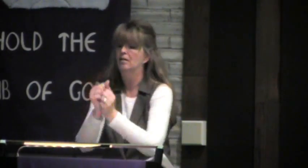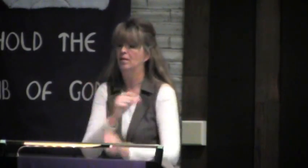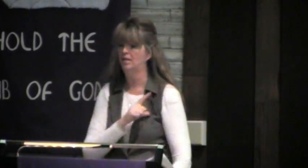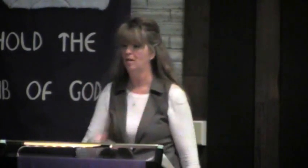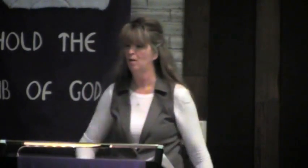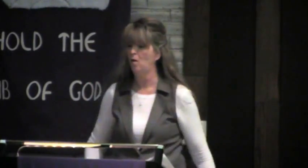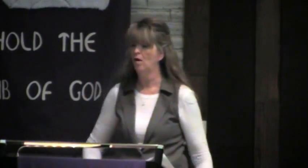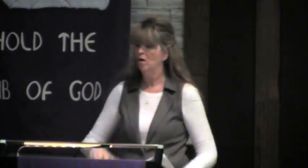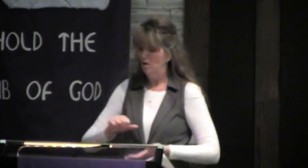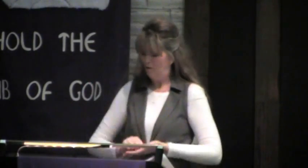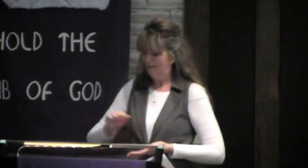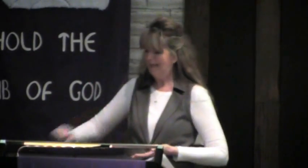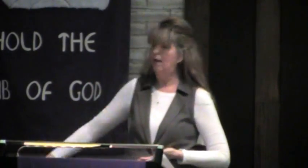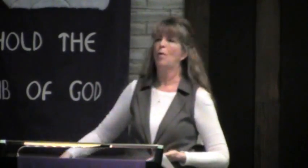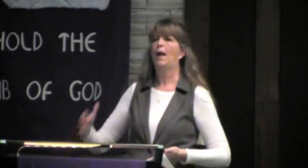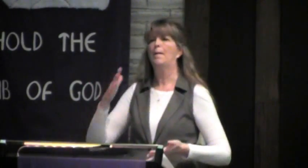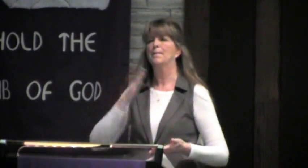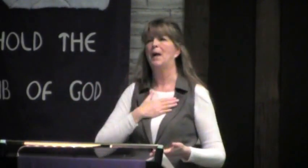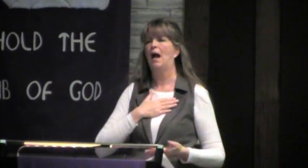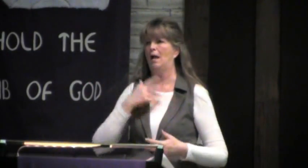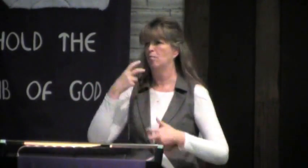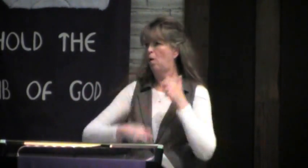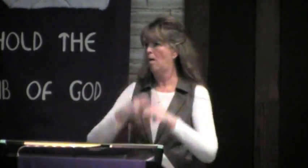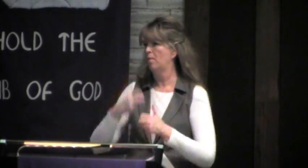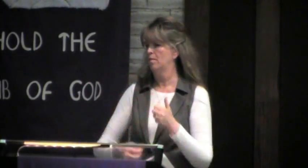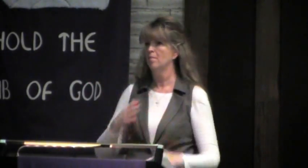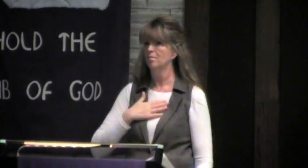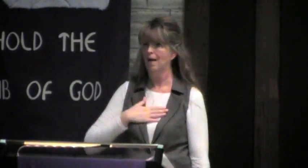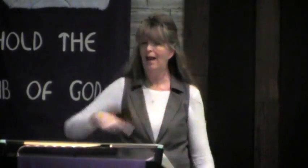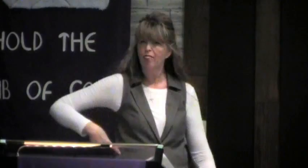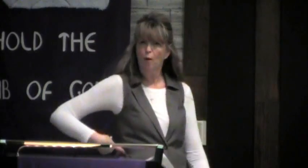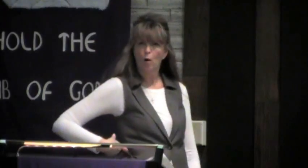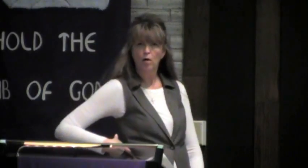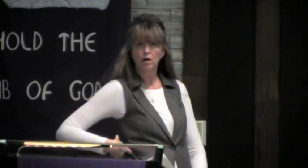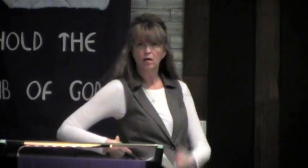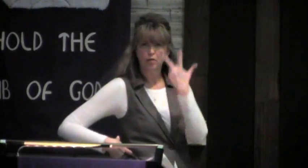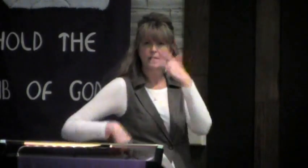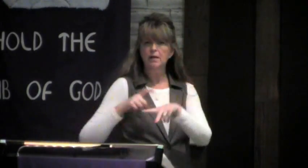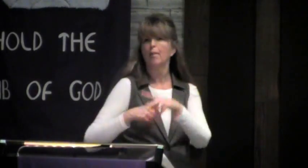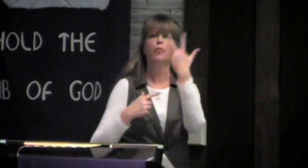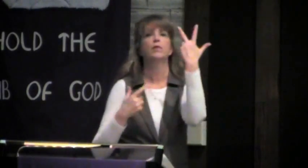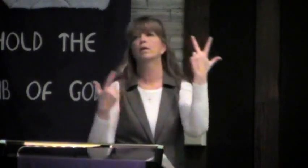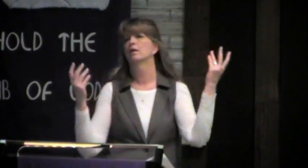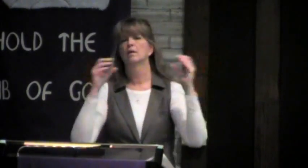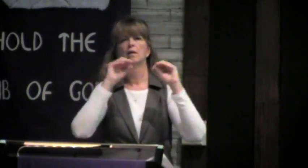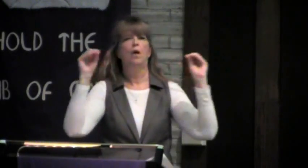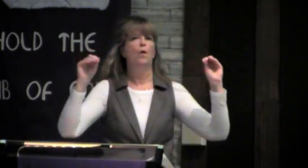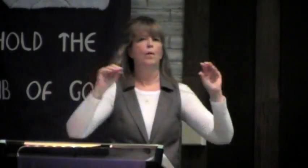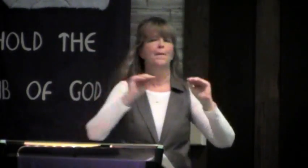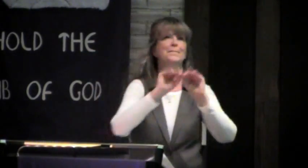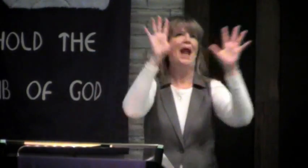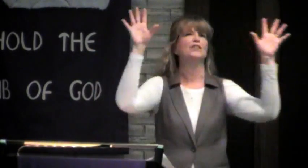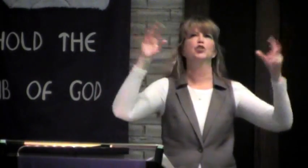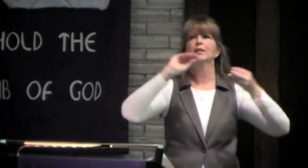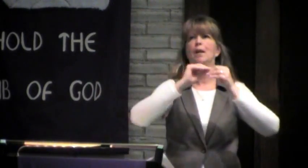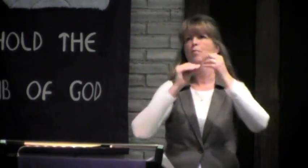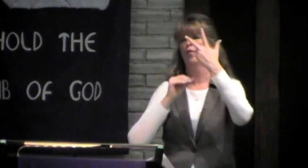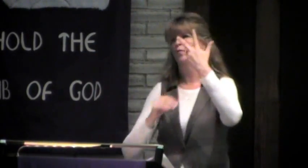pleaded with the Lord to take it away from me. Talking about the thorn, whatever his